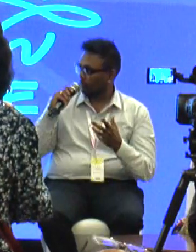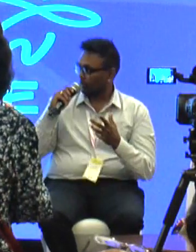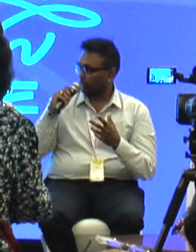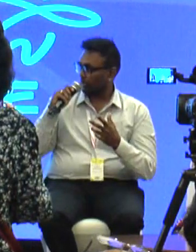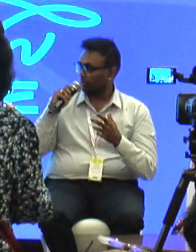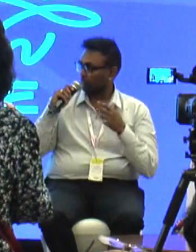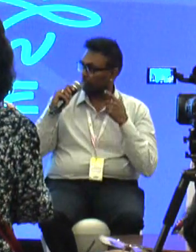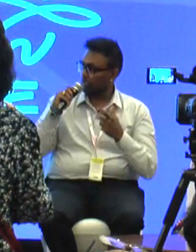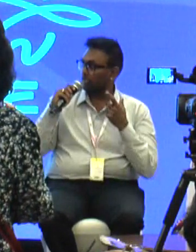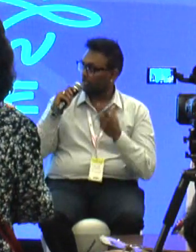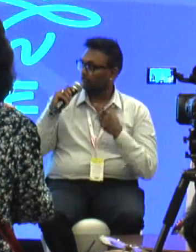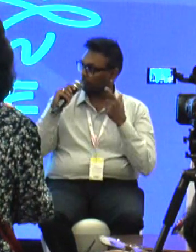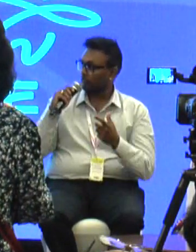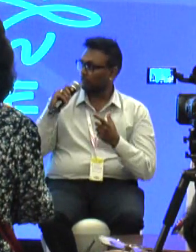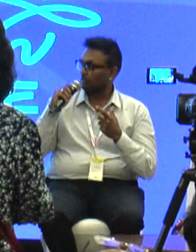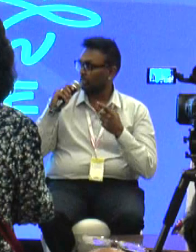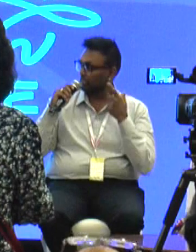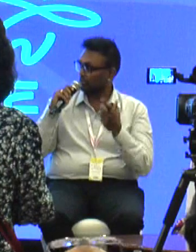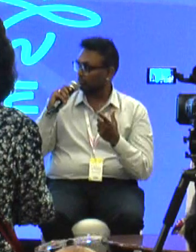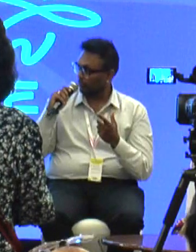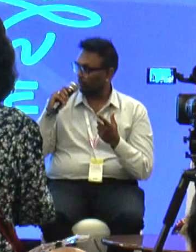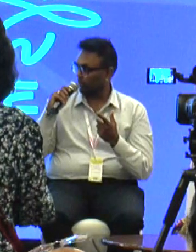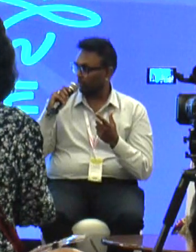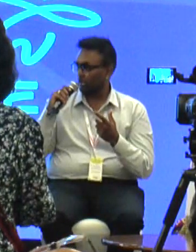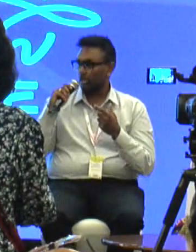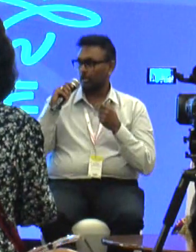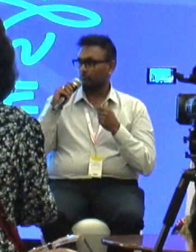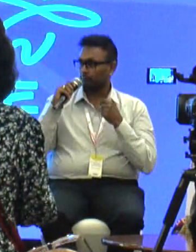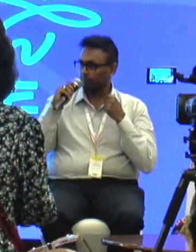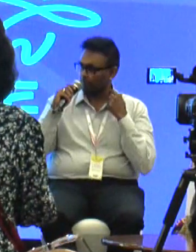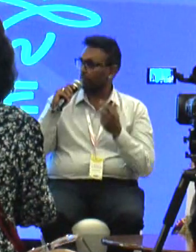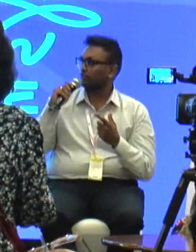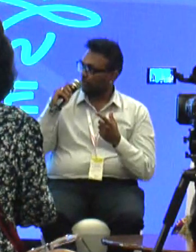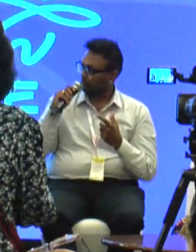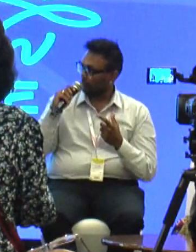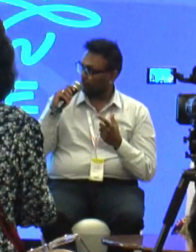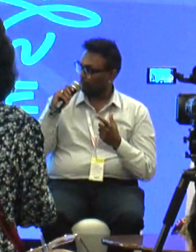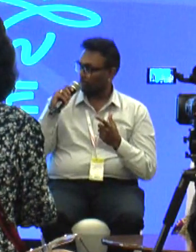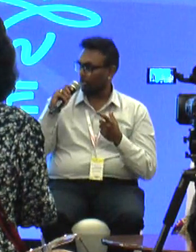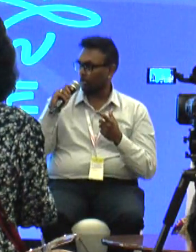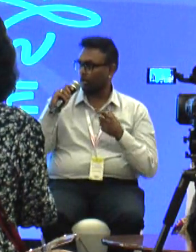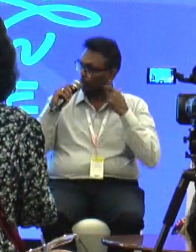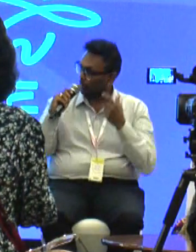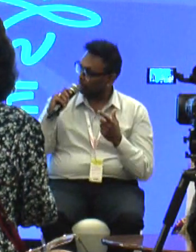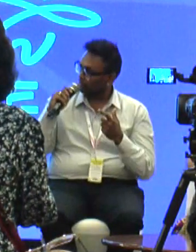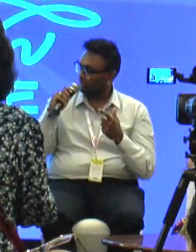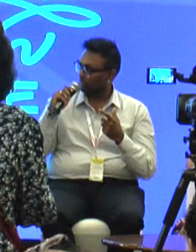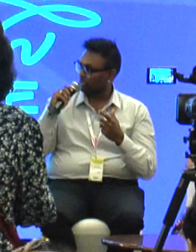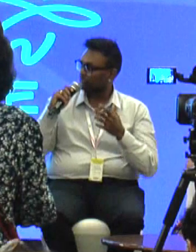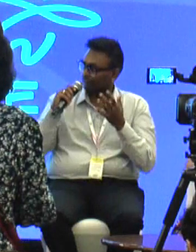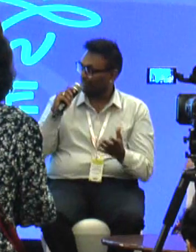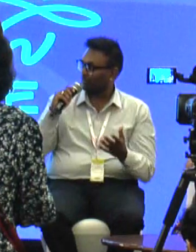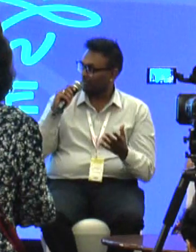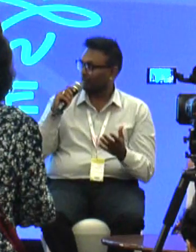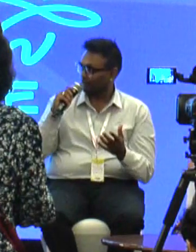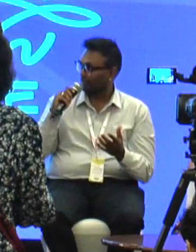come out about it. And it's really nice to hear leaders talk about it and be very transparent and acknowledge that